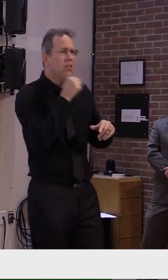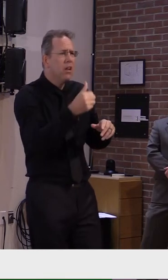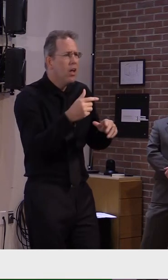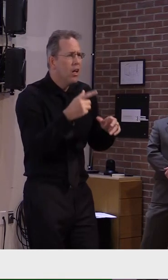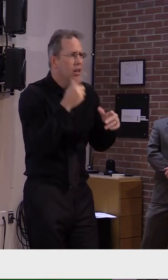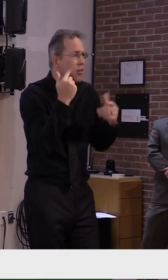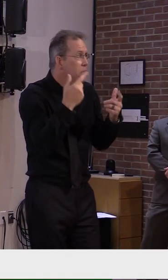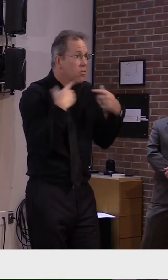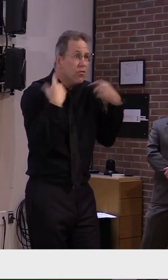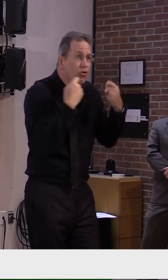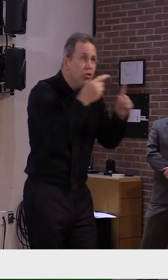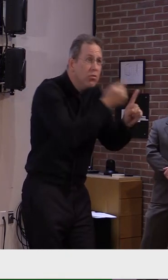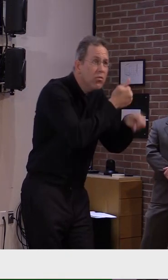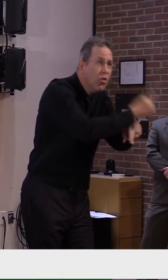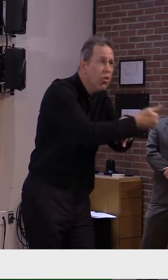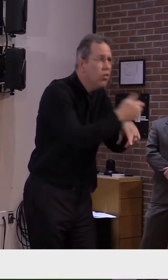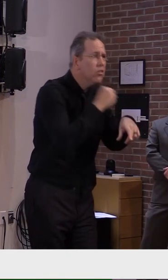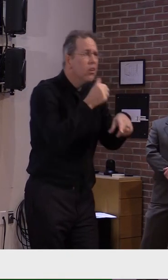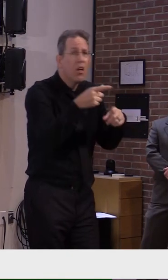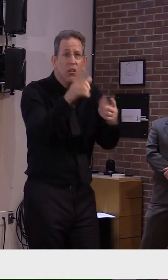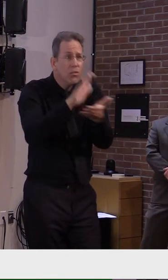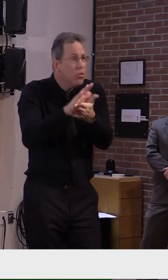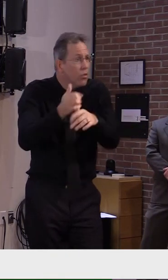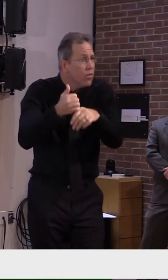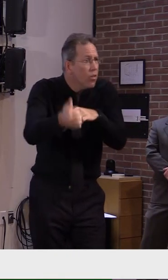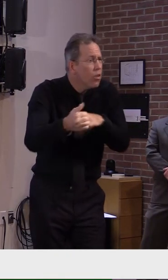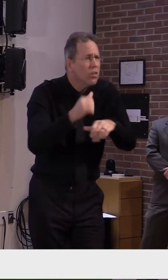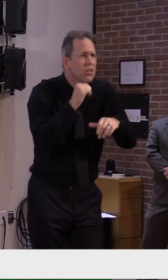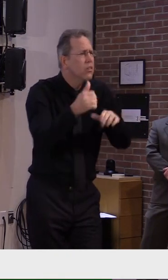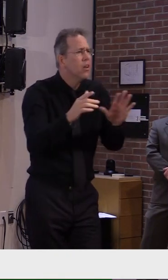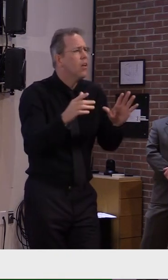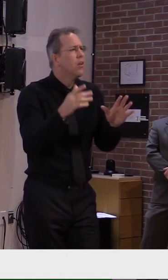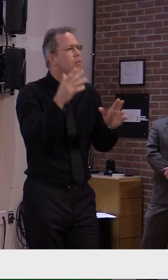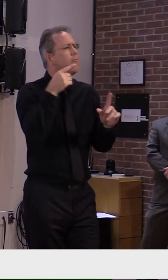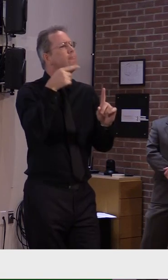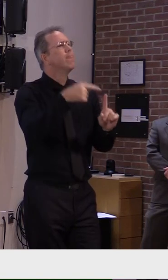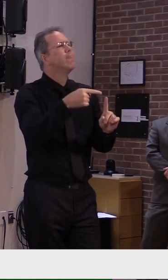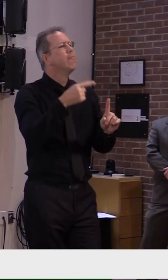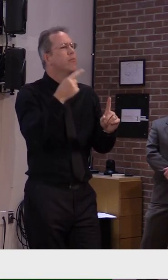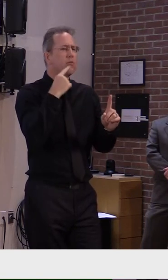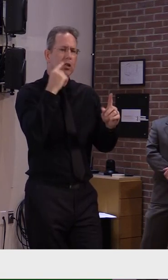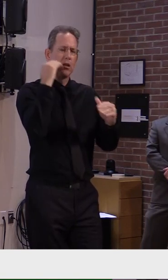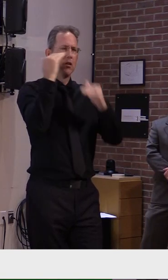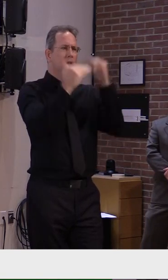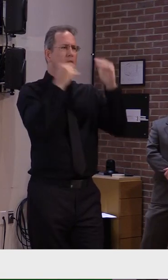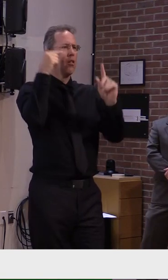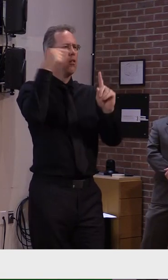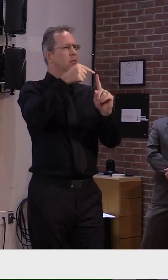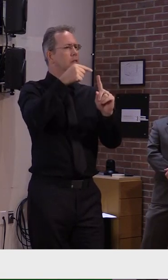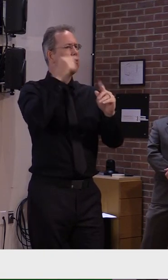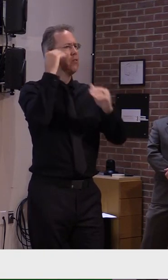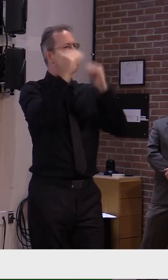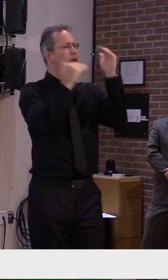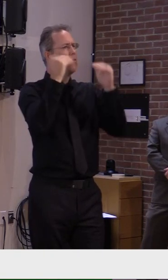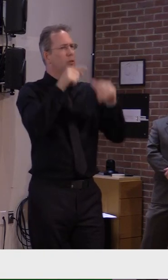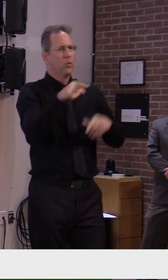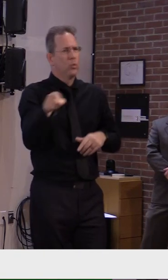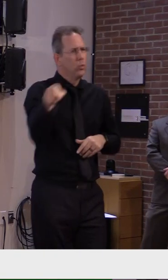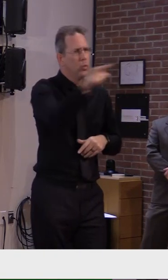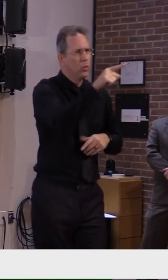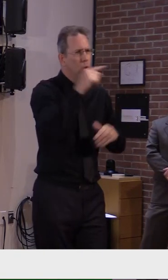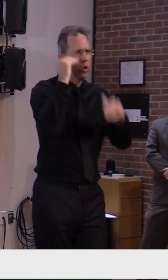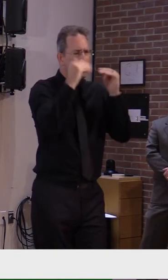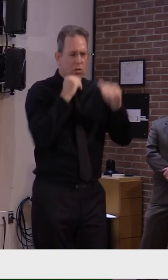schools. It's because adults continue to get together with other adults. Multiple households, inside and